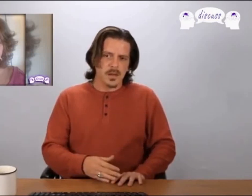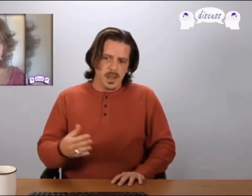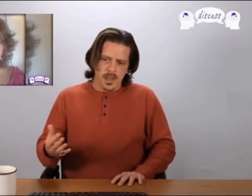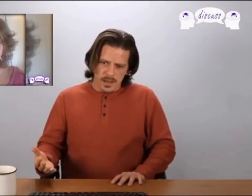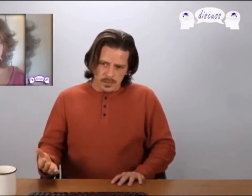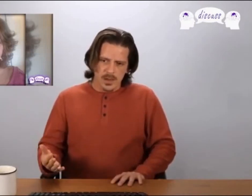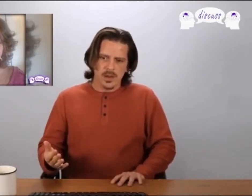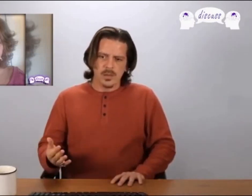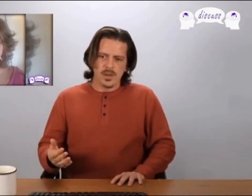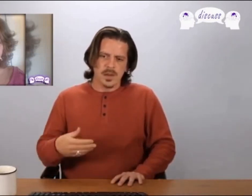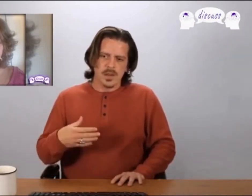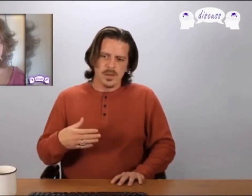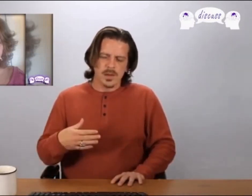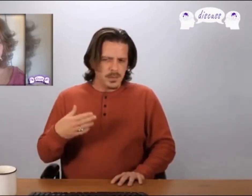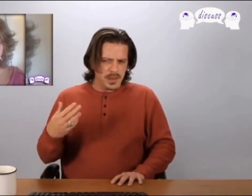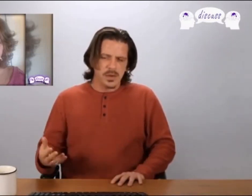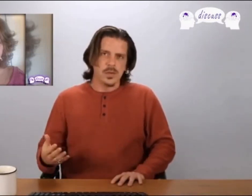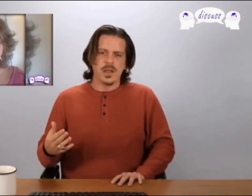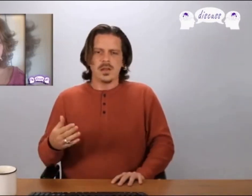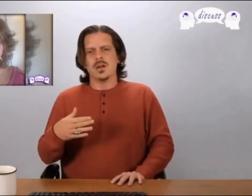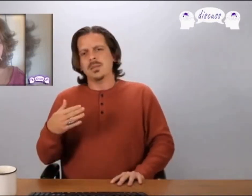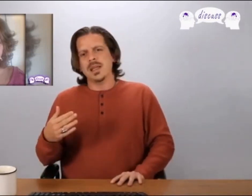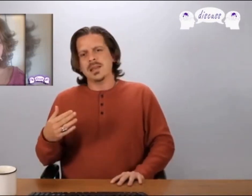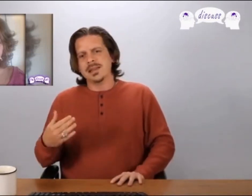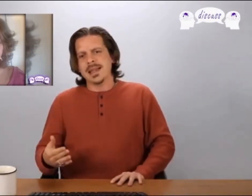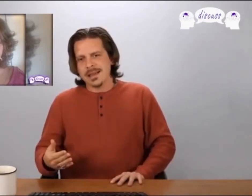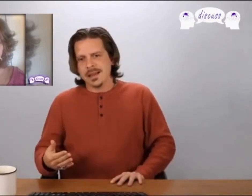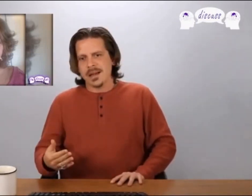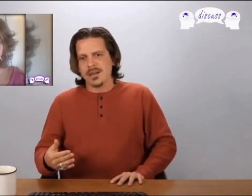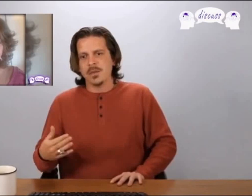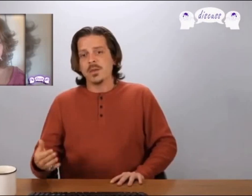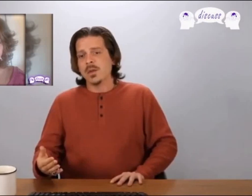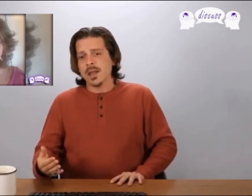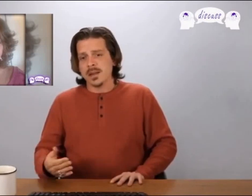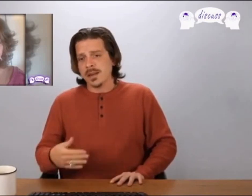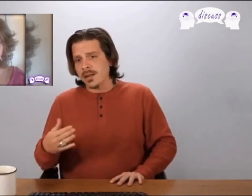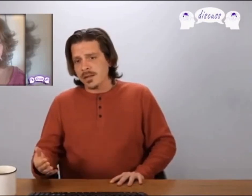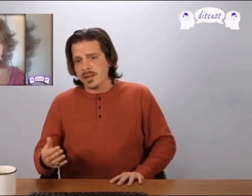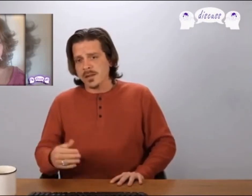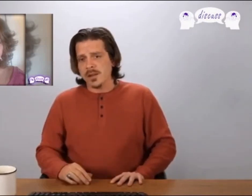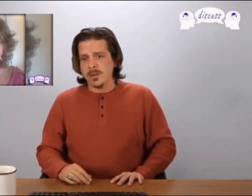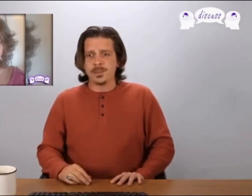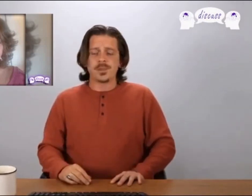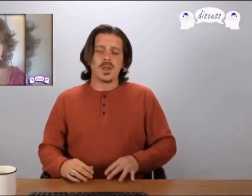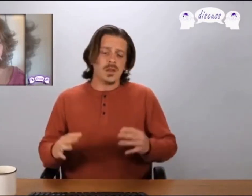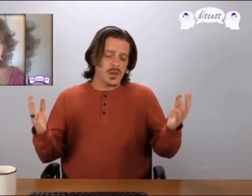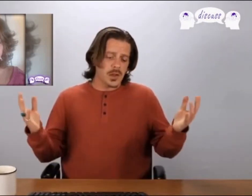he was armed there was I believe two other armed men staying at the house before that that the daughter didn't know so